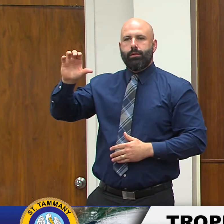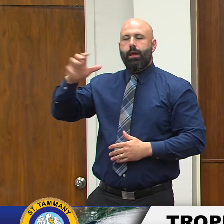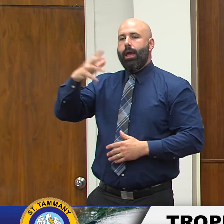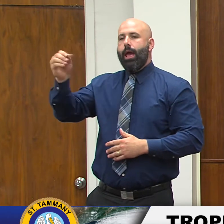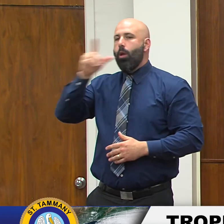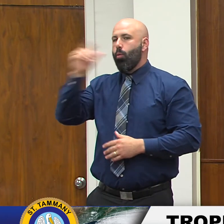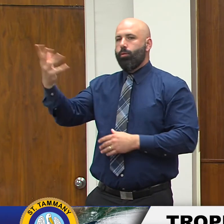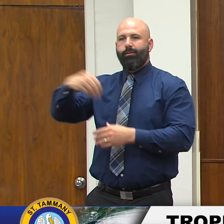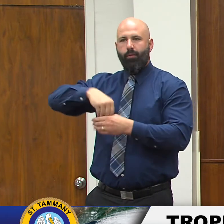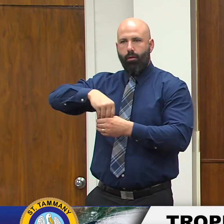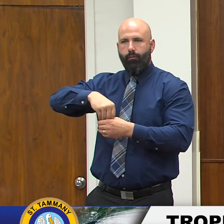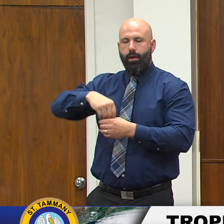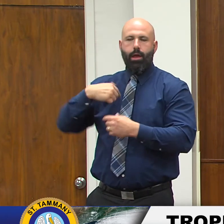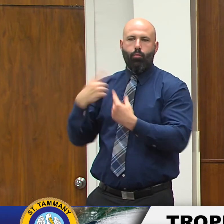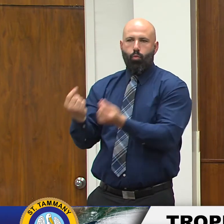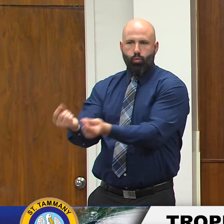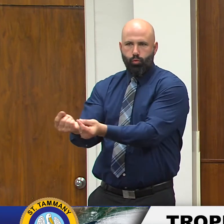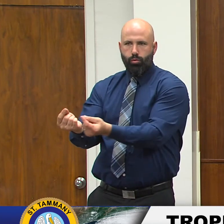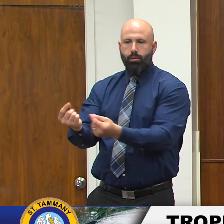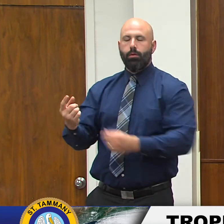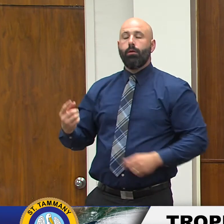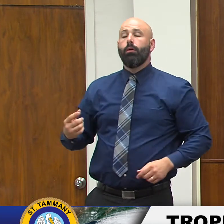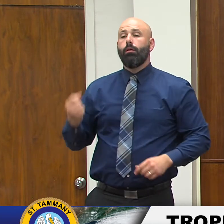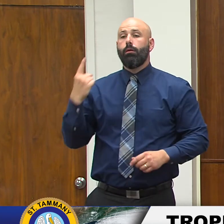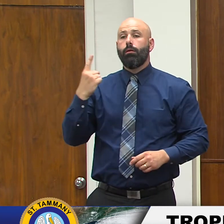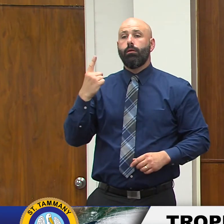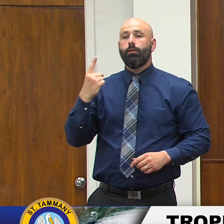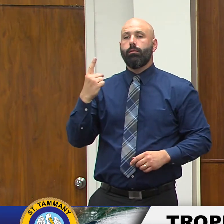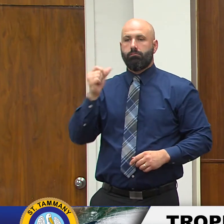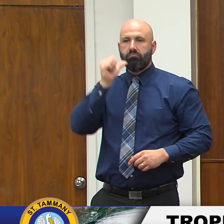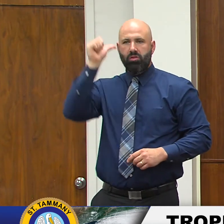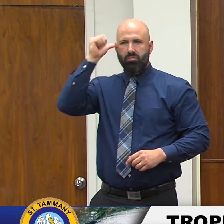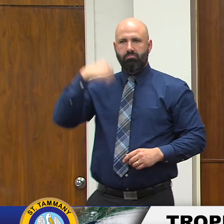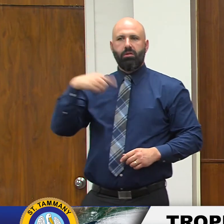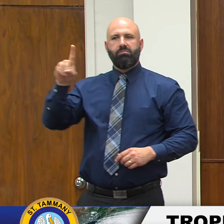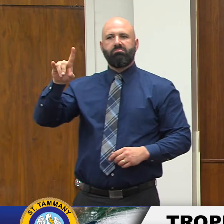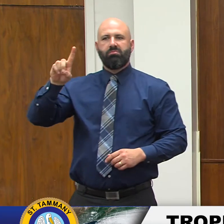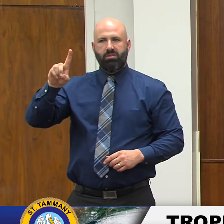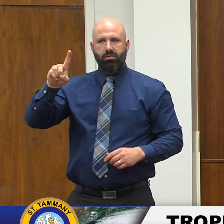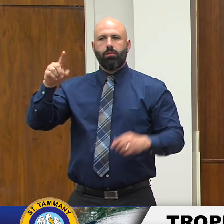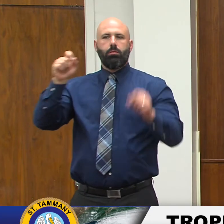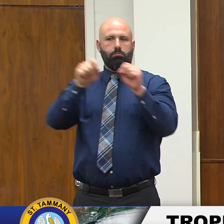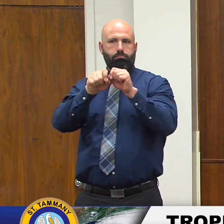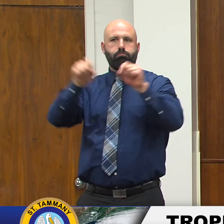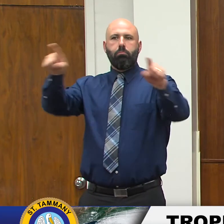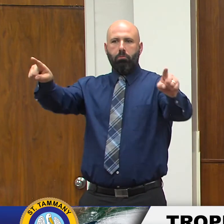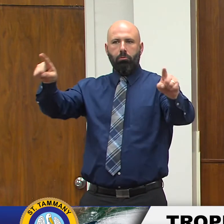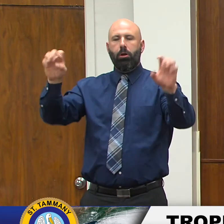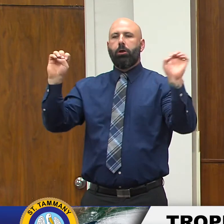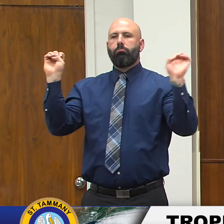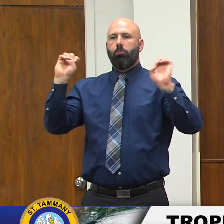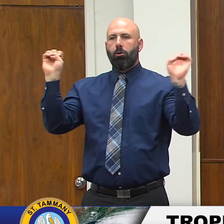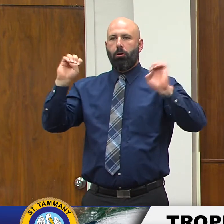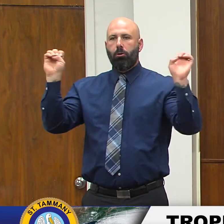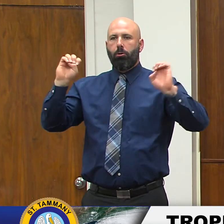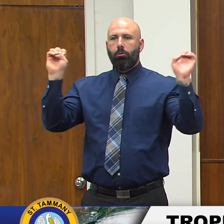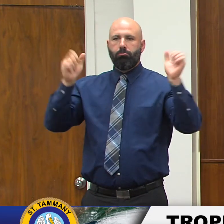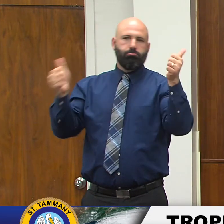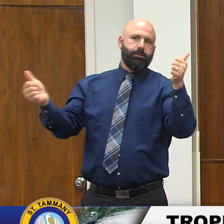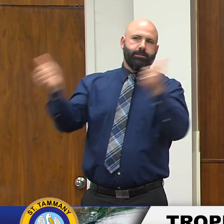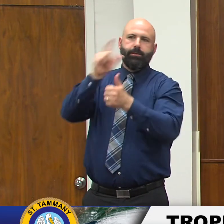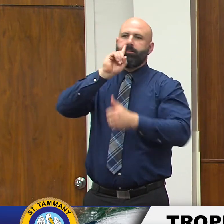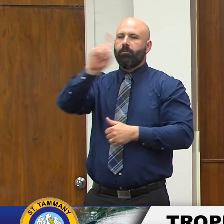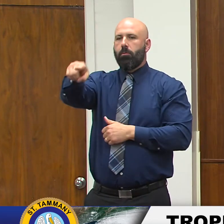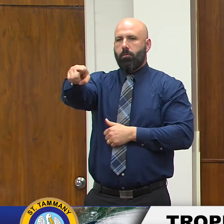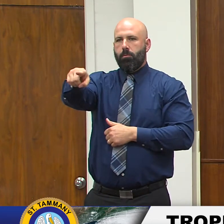what will we be doing but as far as the emergency declaration yes late yesterday i issued an executive order